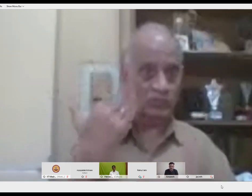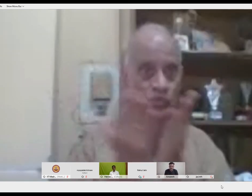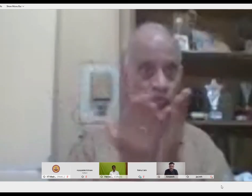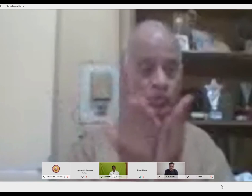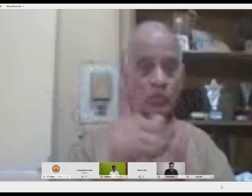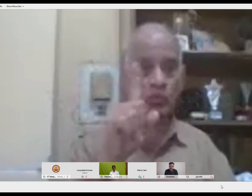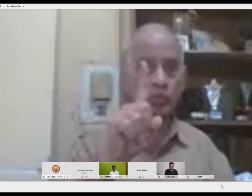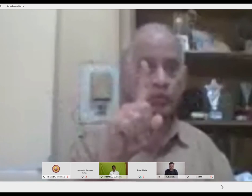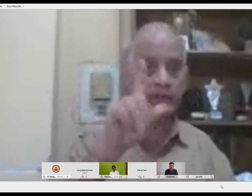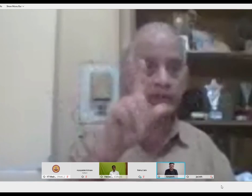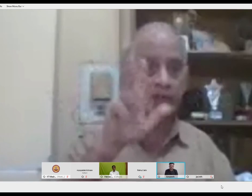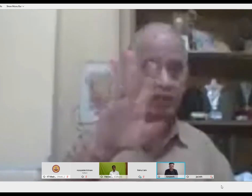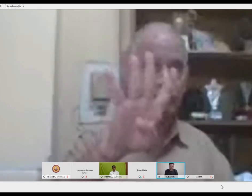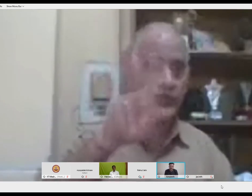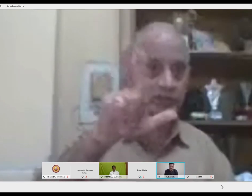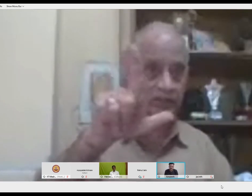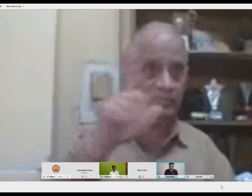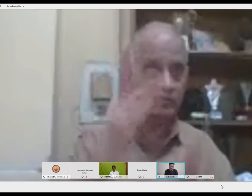So I'll just be facing the question Nita asked.